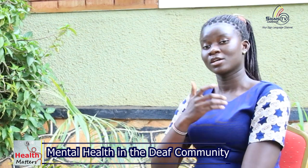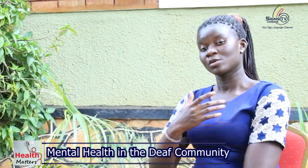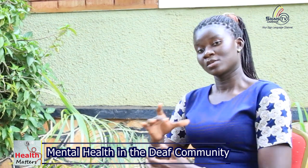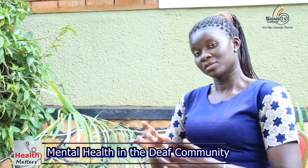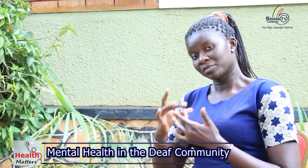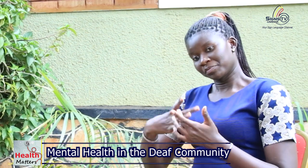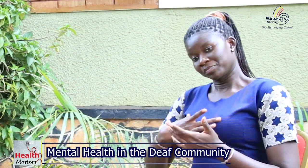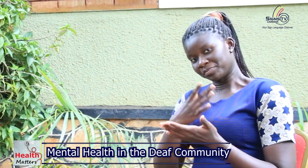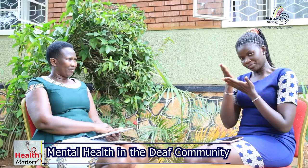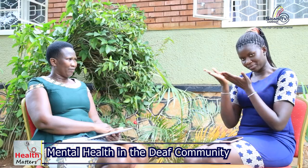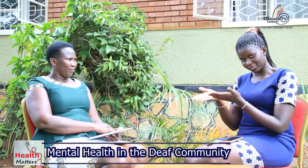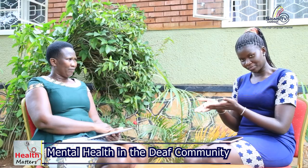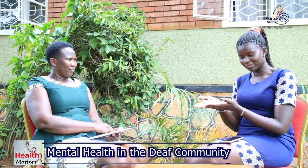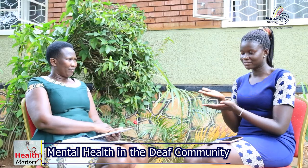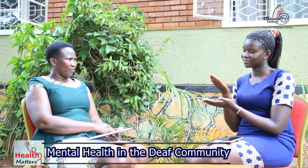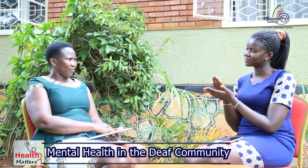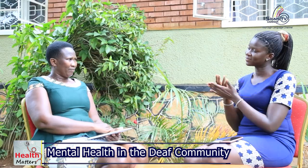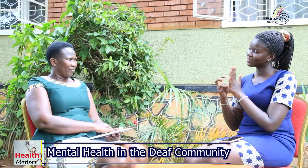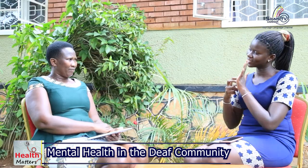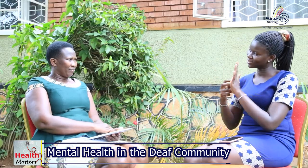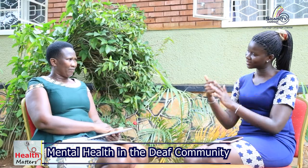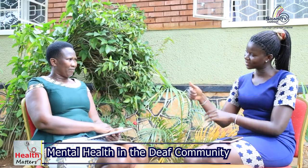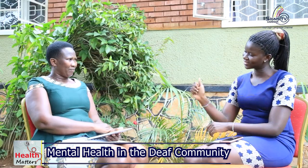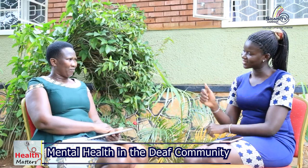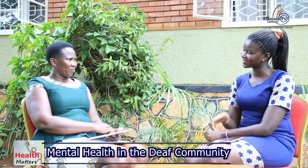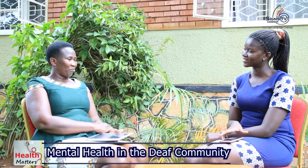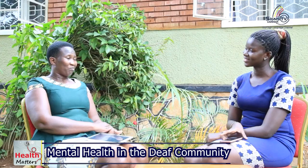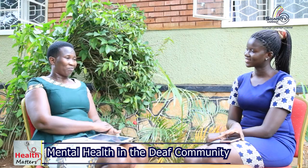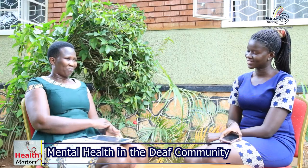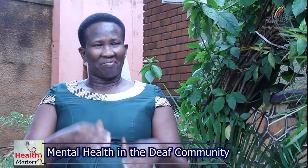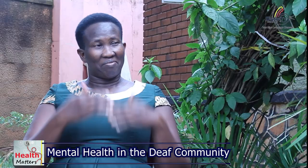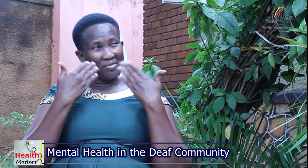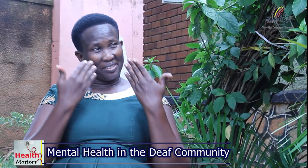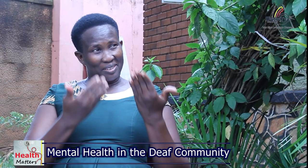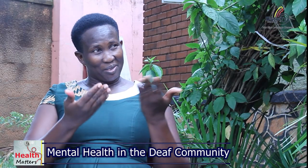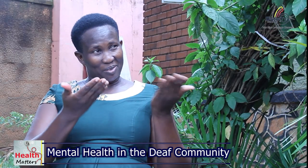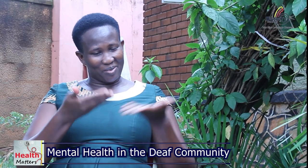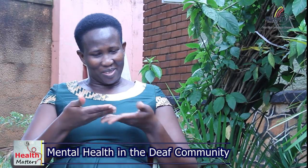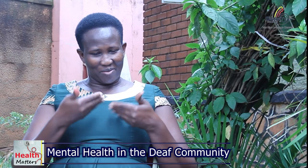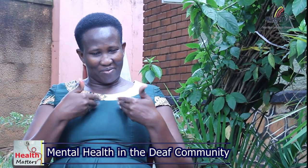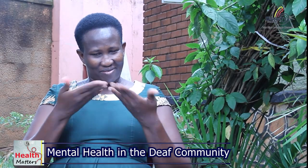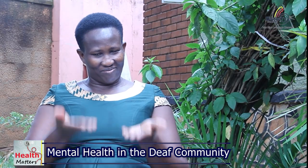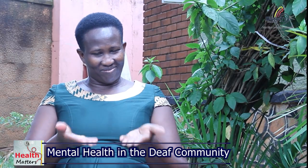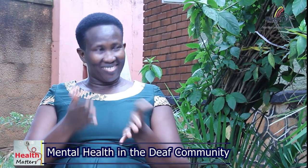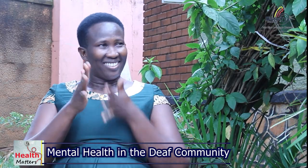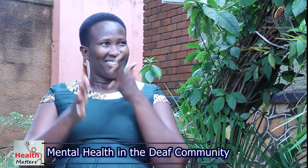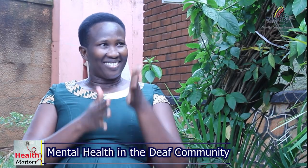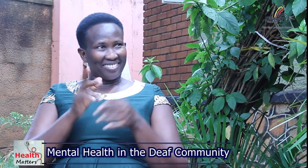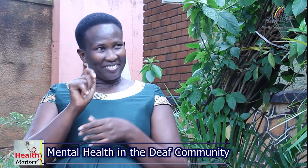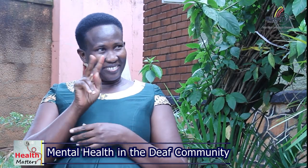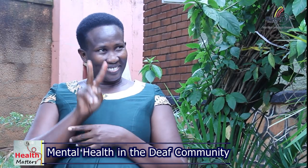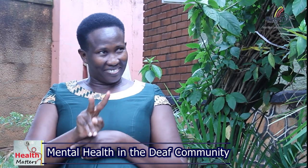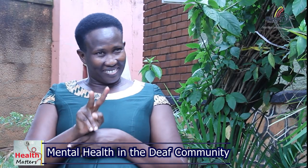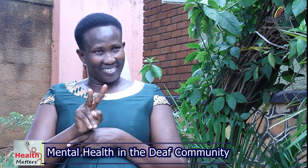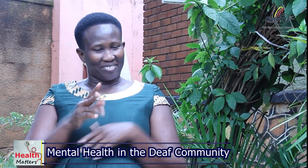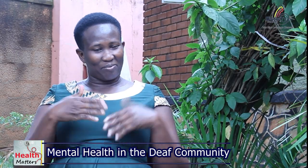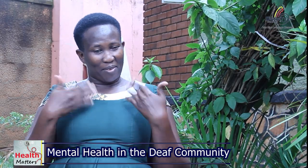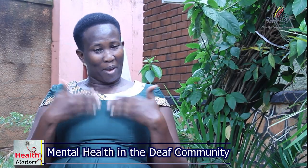our special guest is already here please introduce yourself thank you very much for inviting me